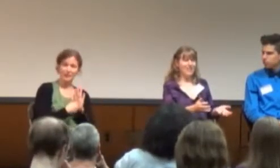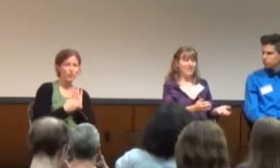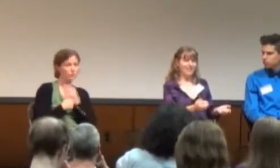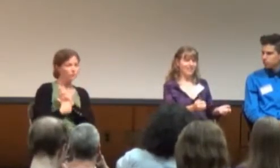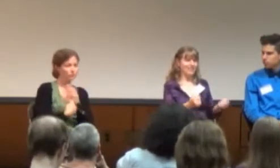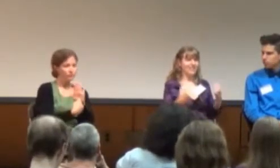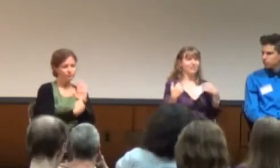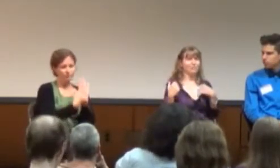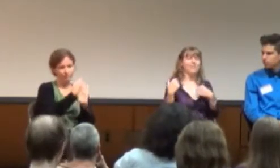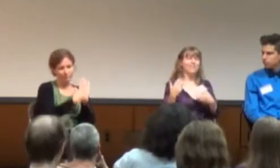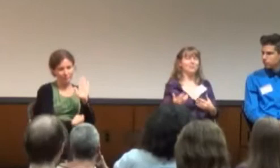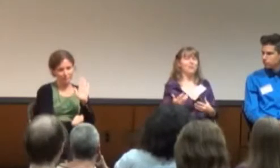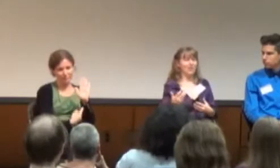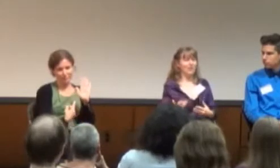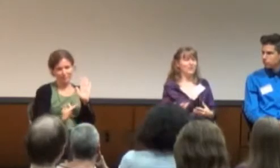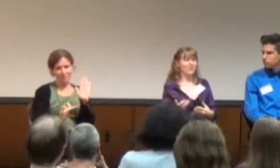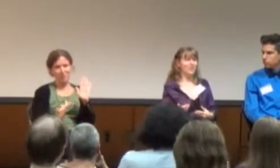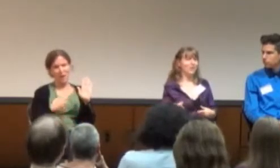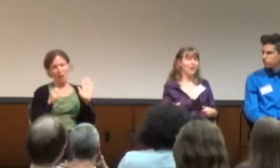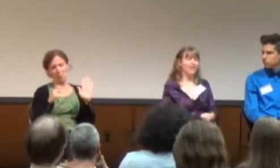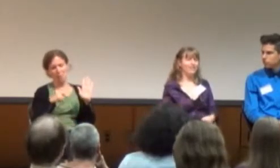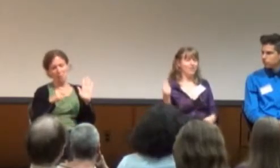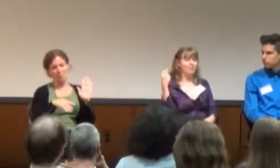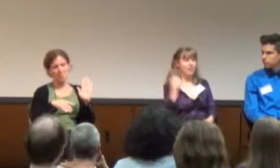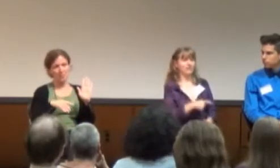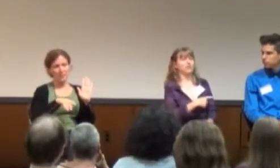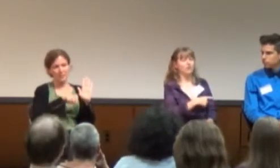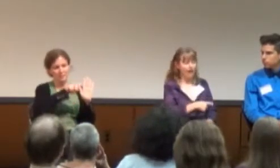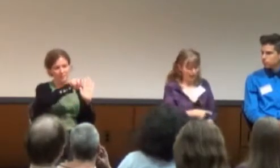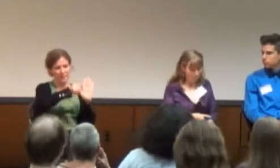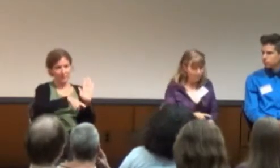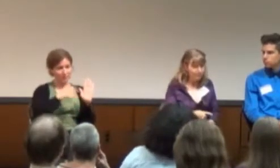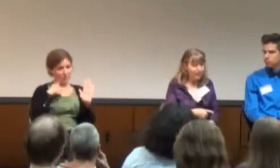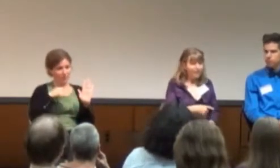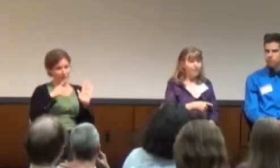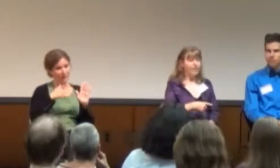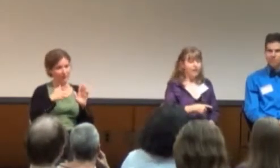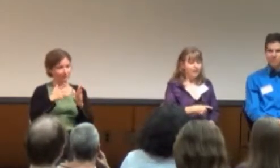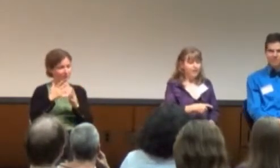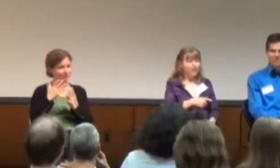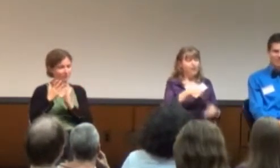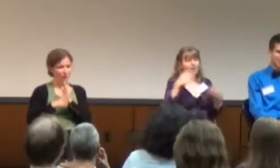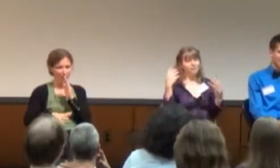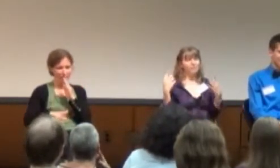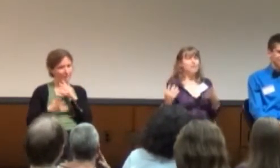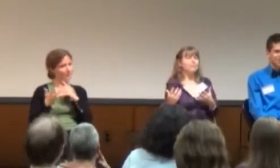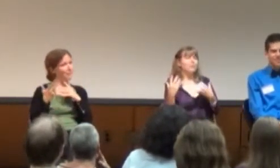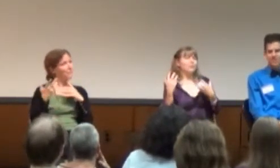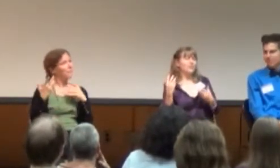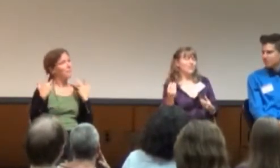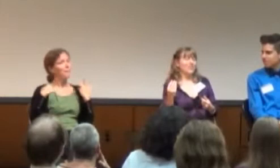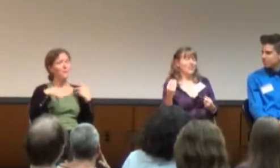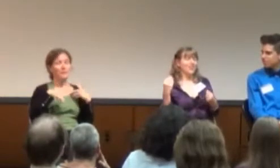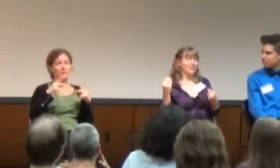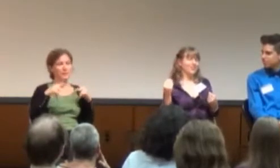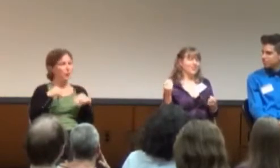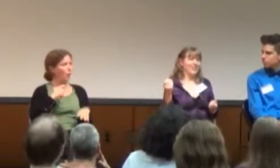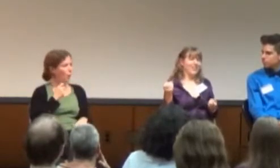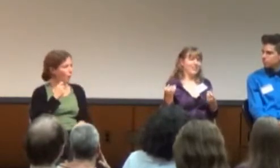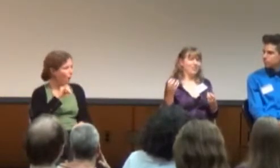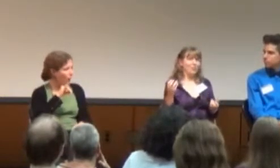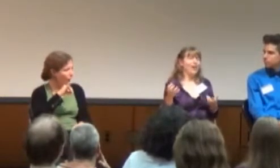somebody saying this, and give reasonable arguments about why they're a piece of crap, then people start to